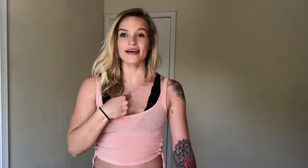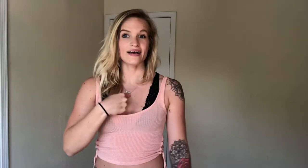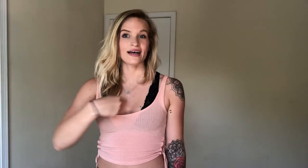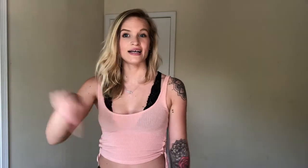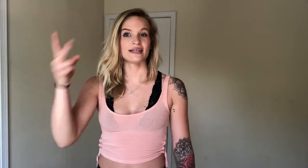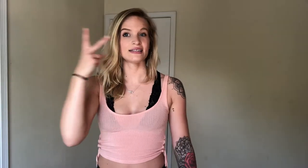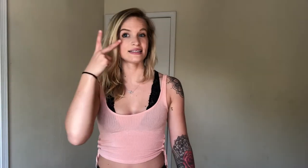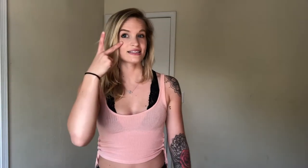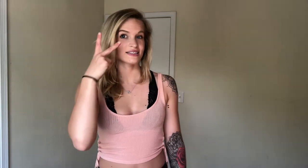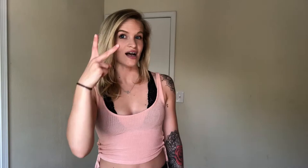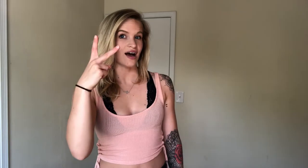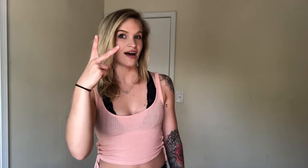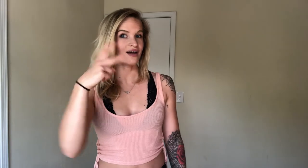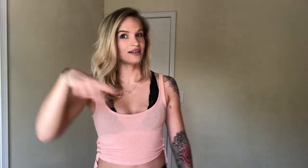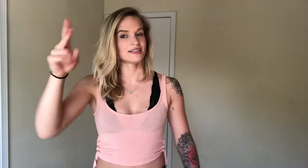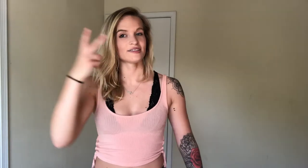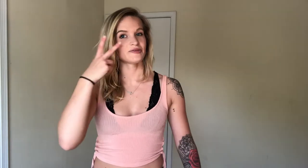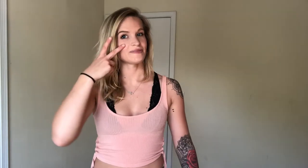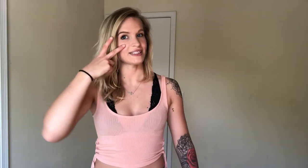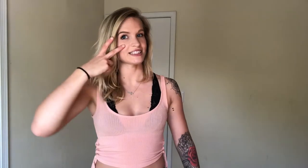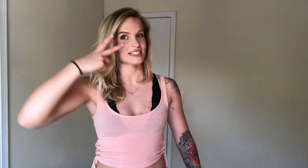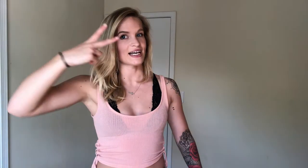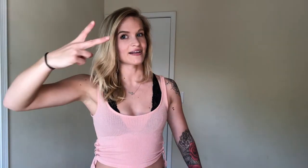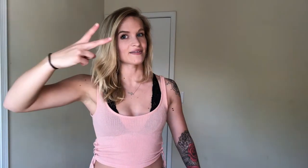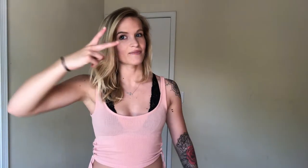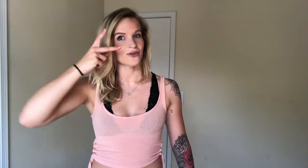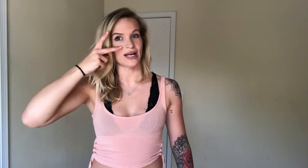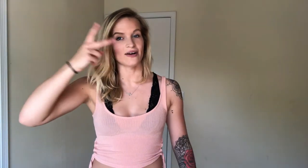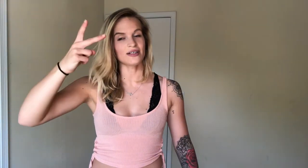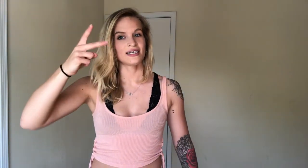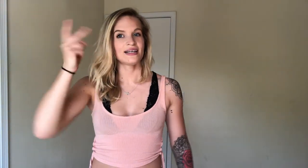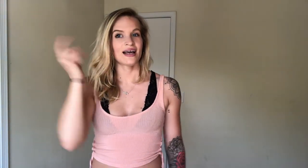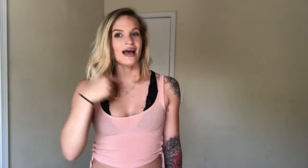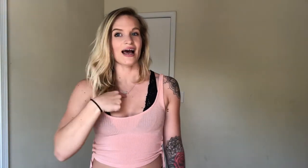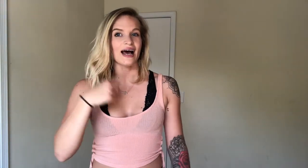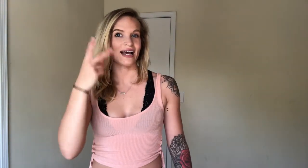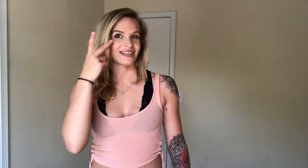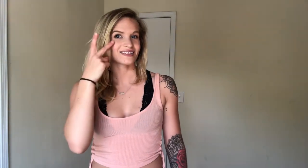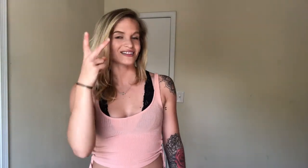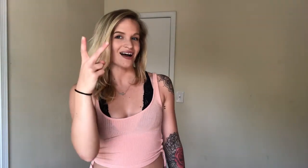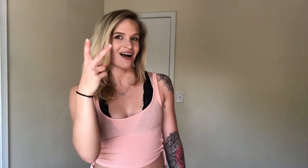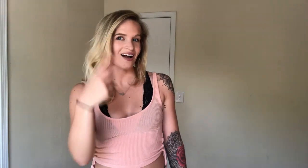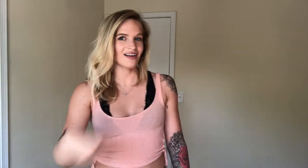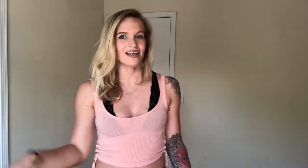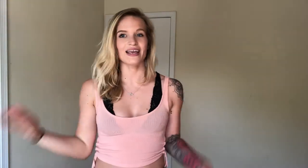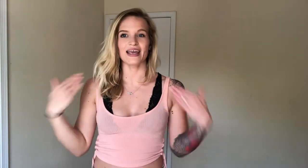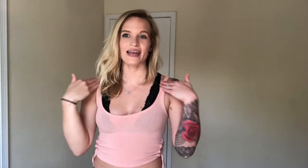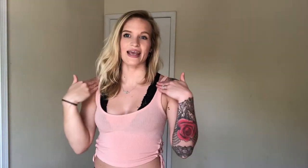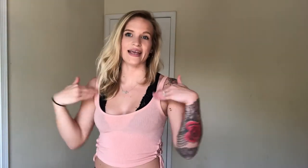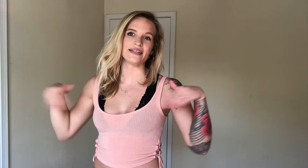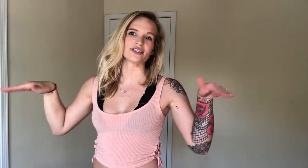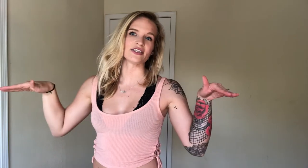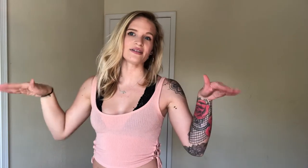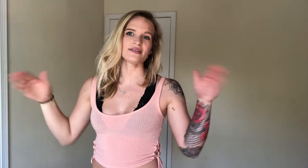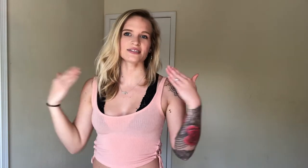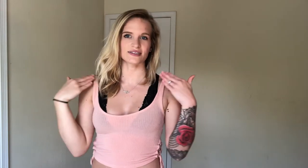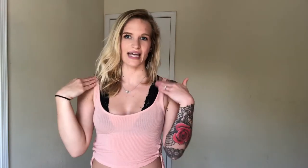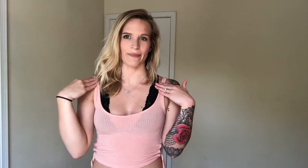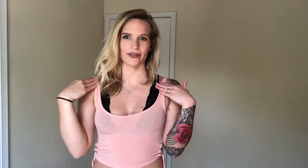I saw, peace sign, pull out. I saw an angel. So tap your